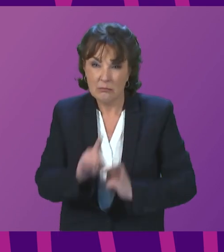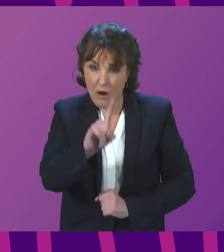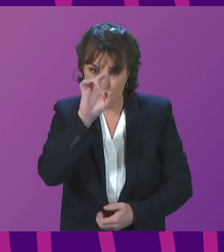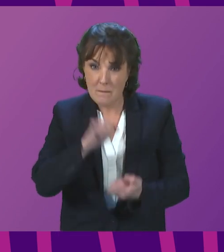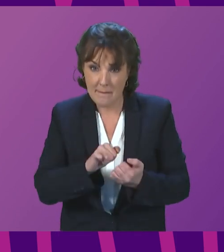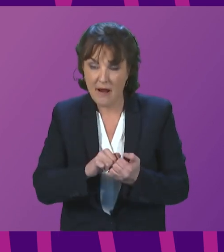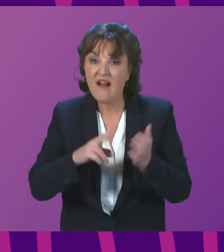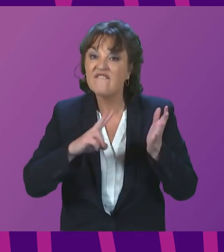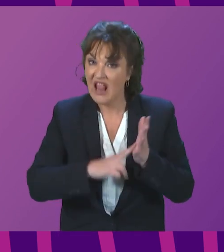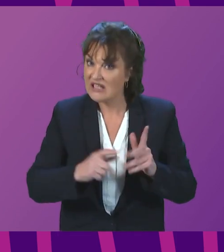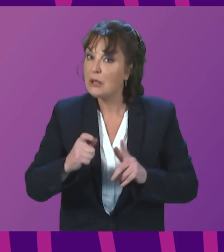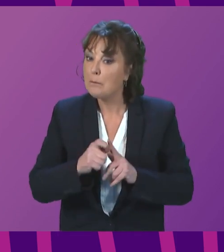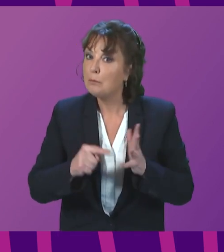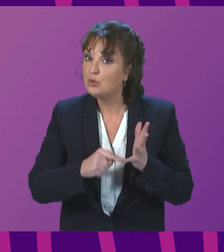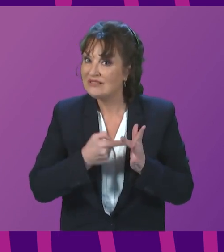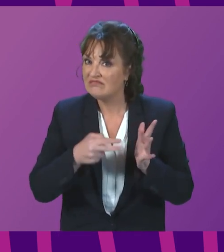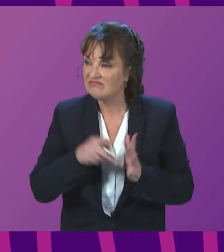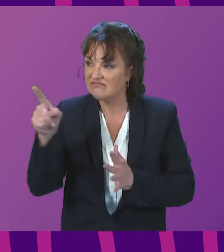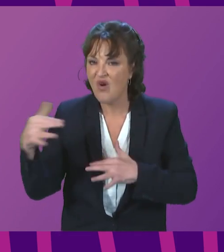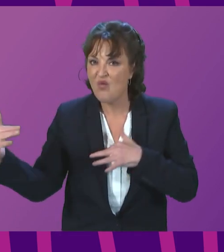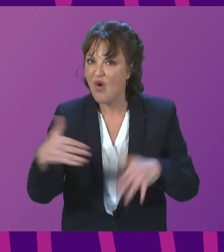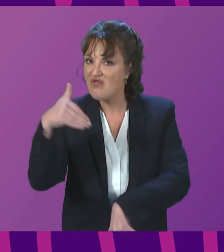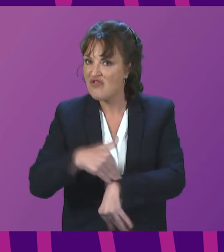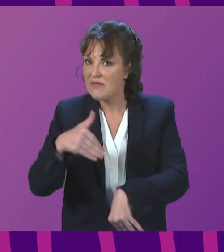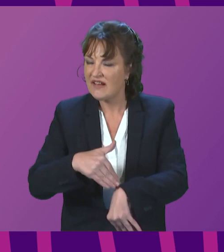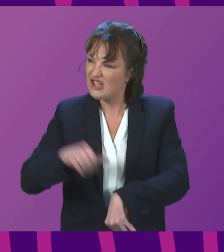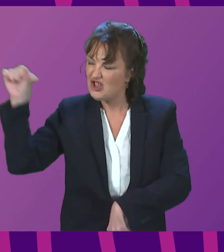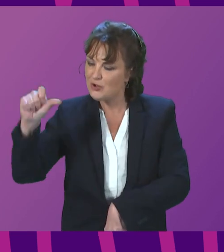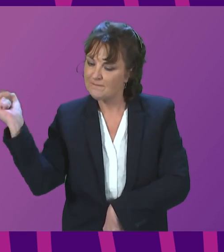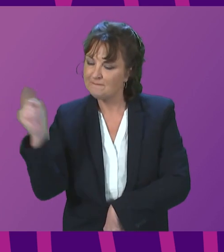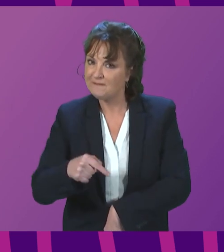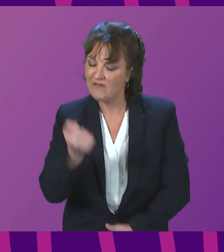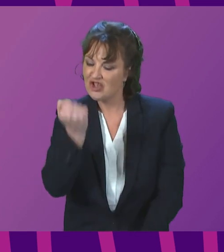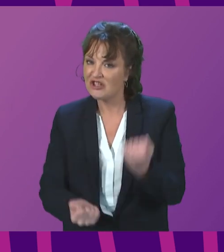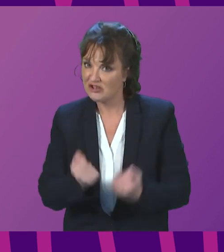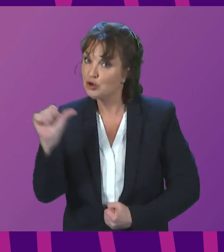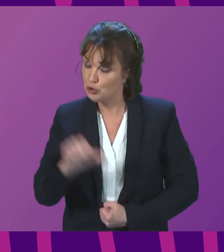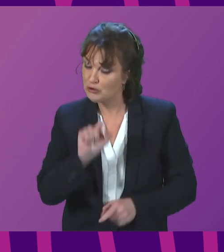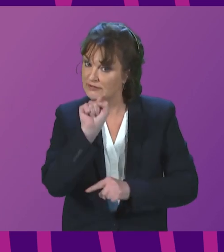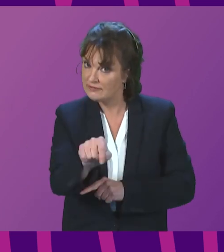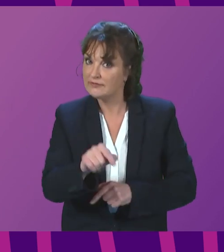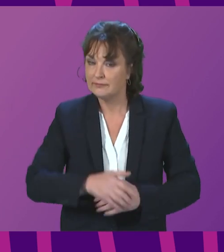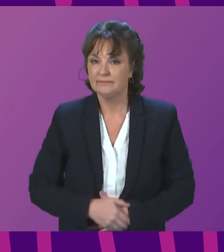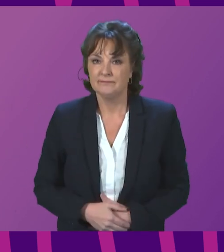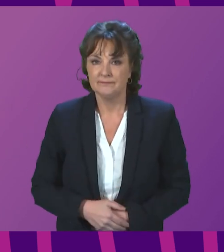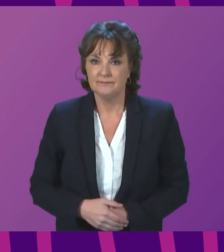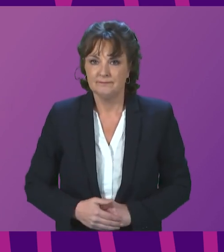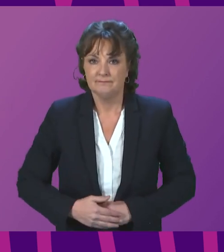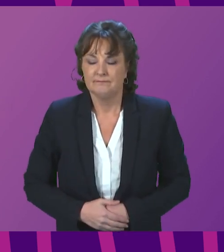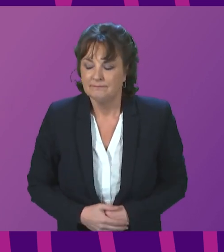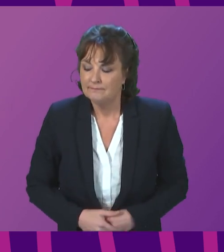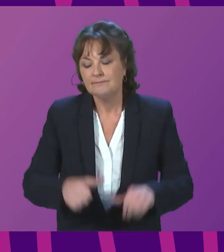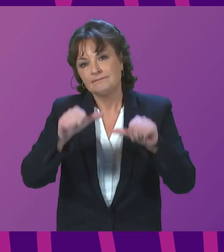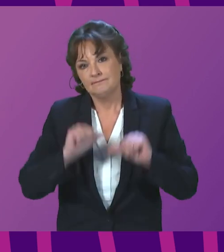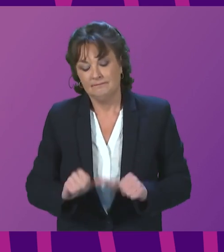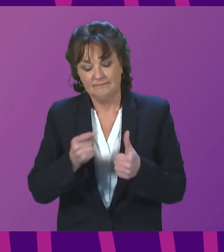a war criminal and he must face justice. I want to express just two other points. I want to thank you to all those